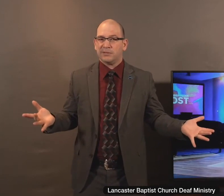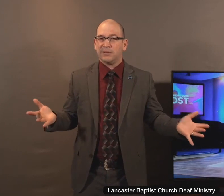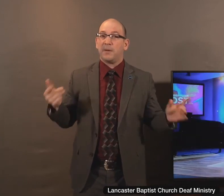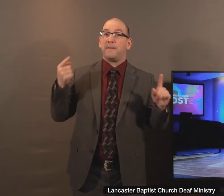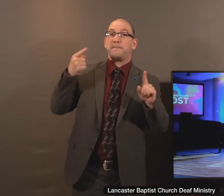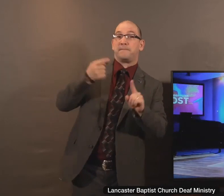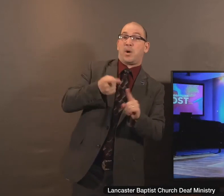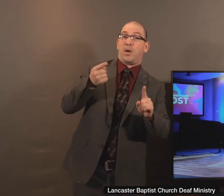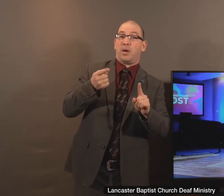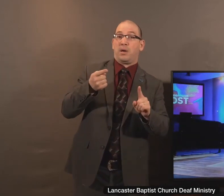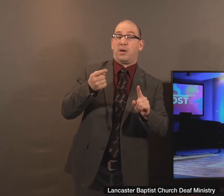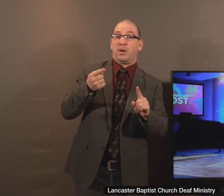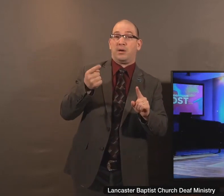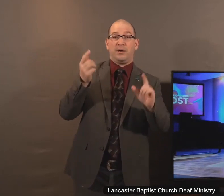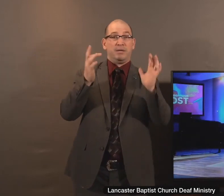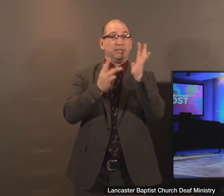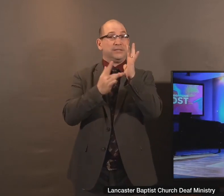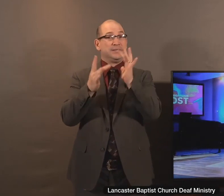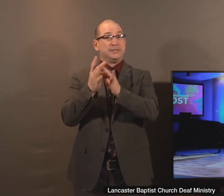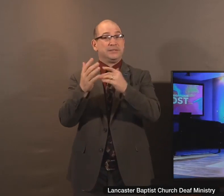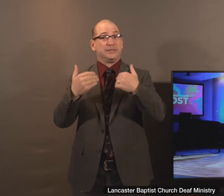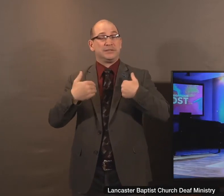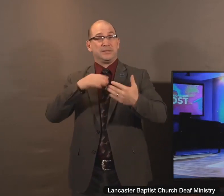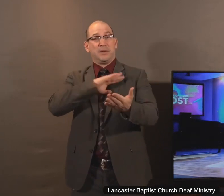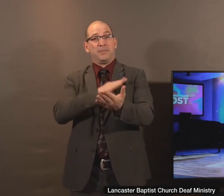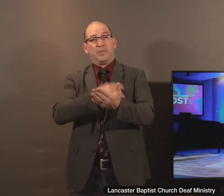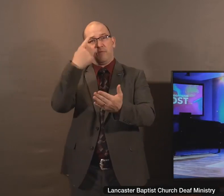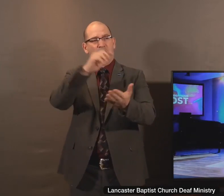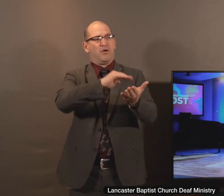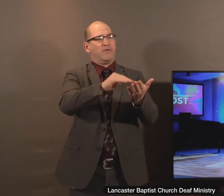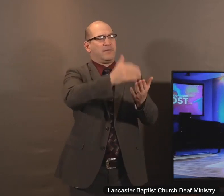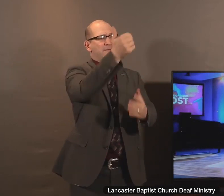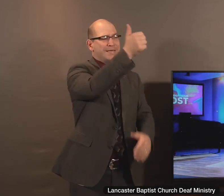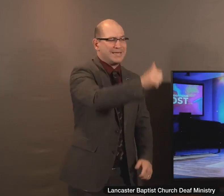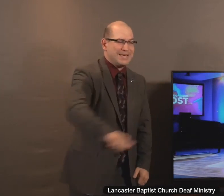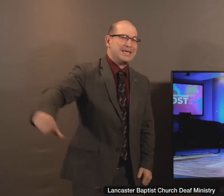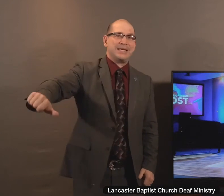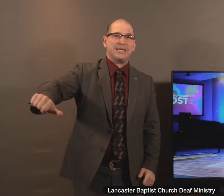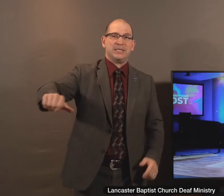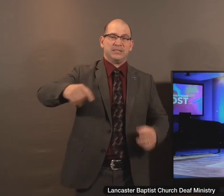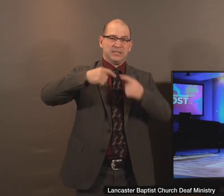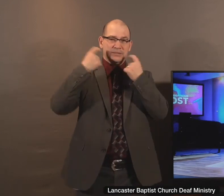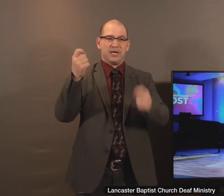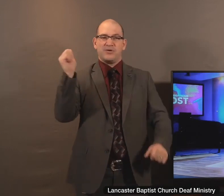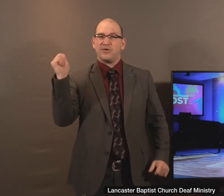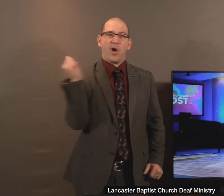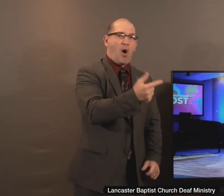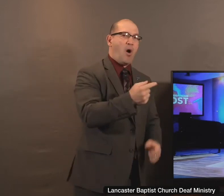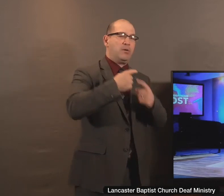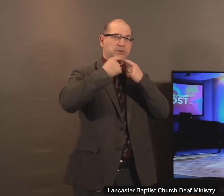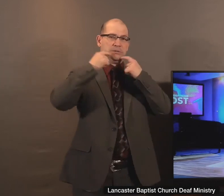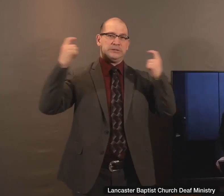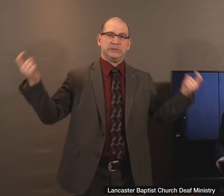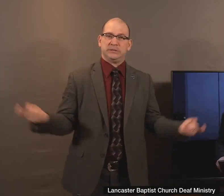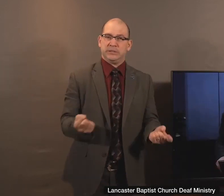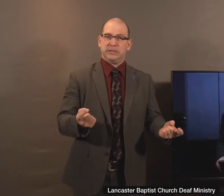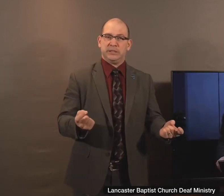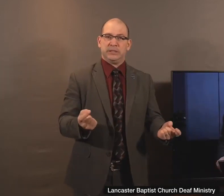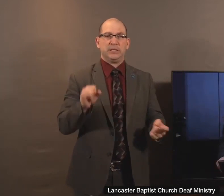fact that he had power to forgive anyone's sins, no matter what their past had been. And that often those who have been forgiven